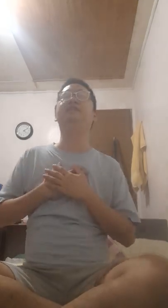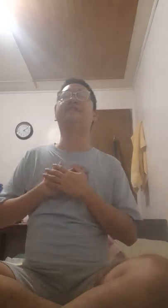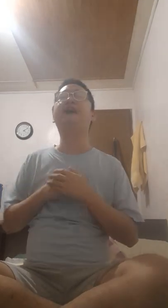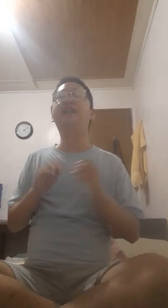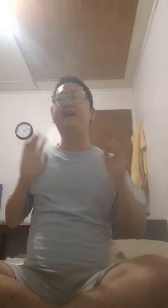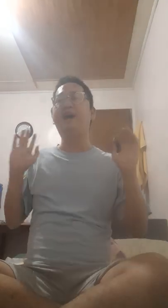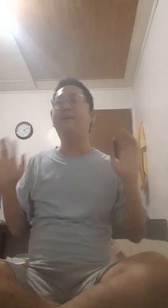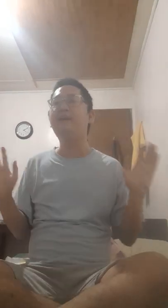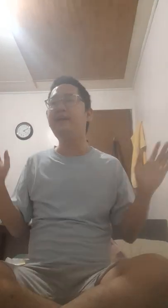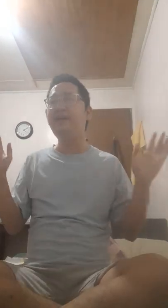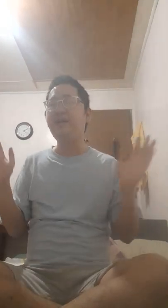is gonna happen